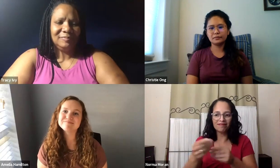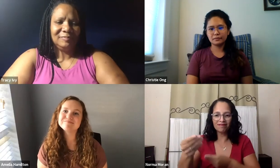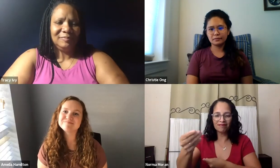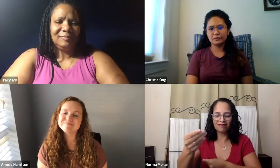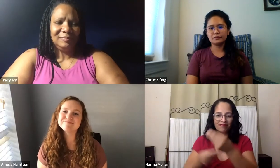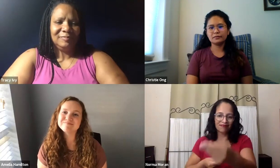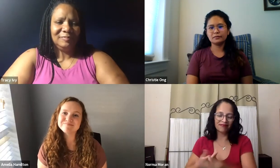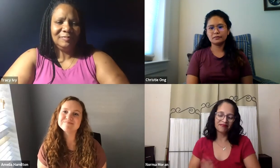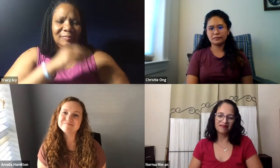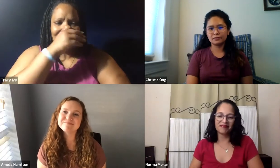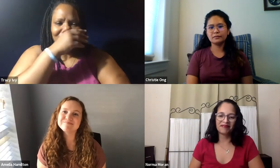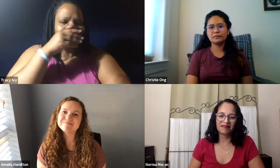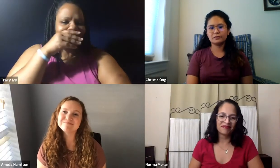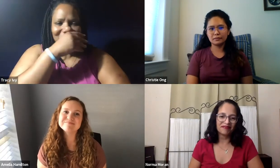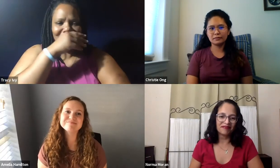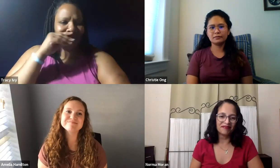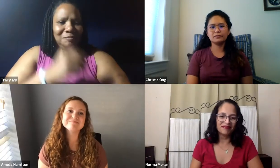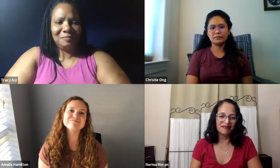and add to their growth. You know, just a way to give back.